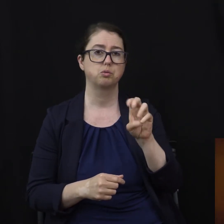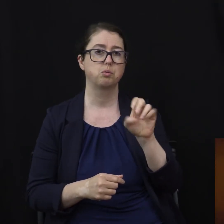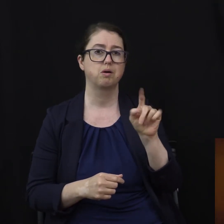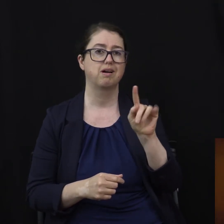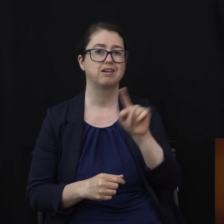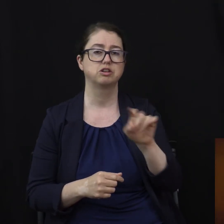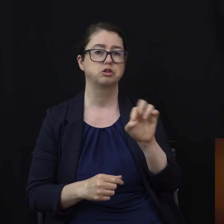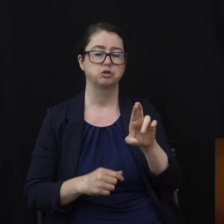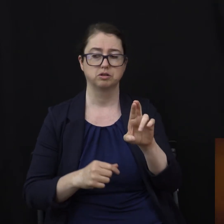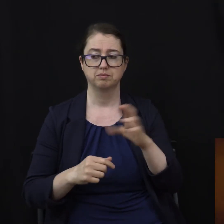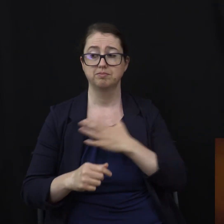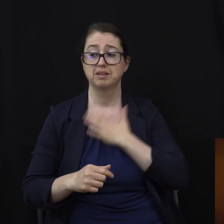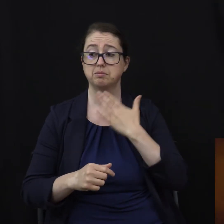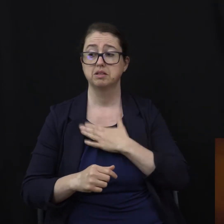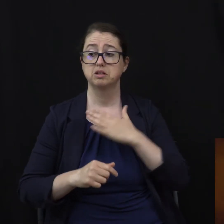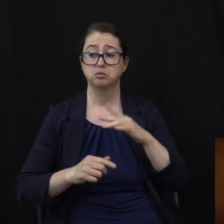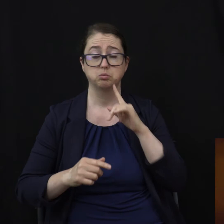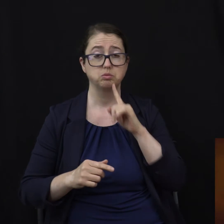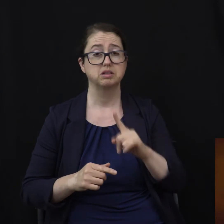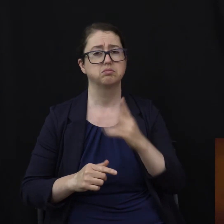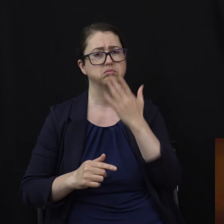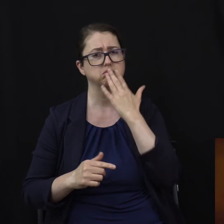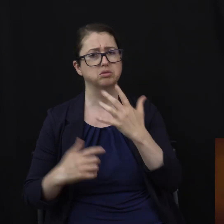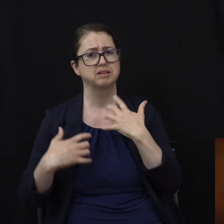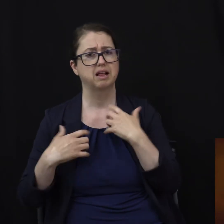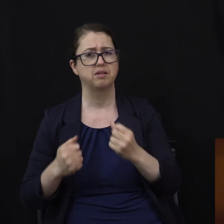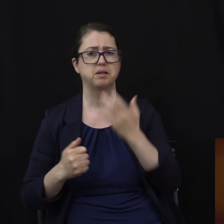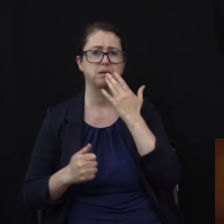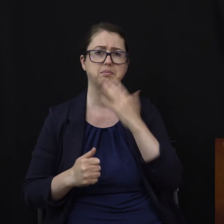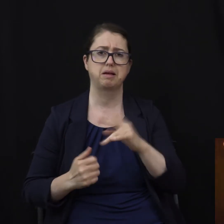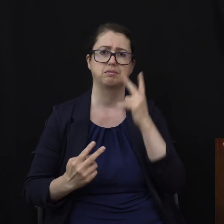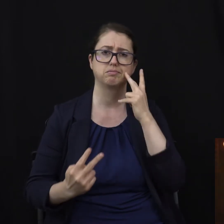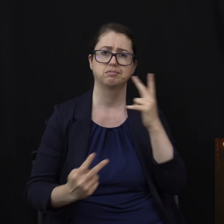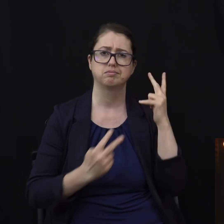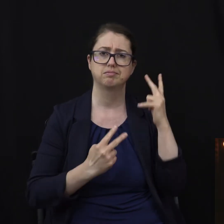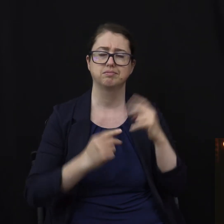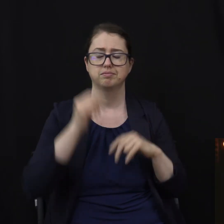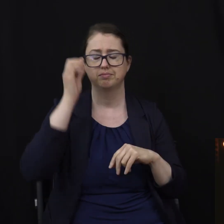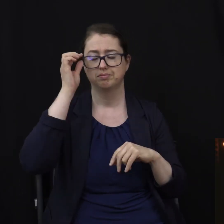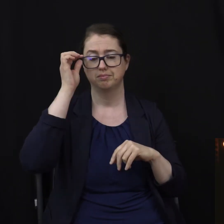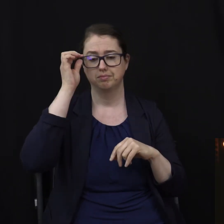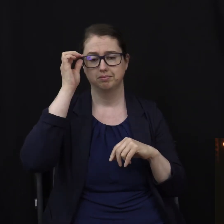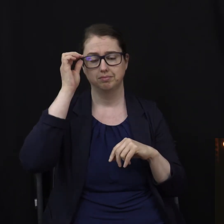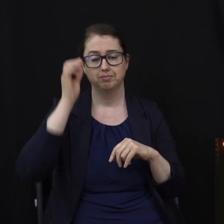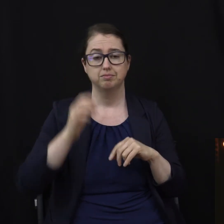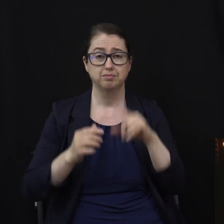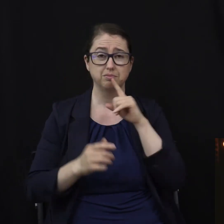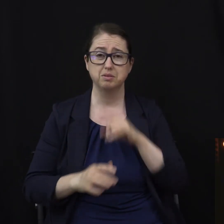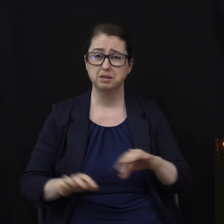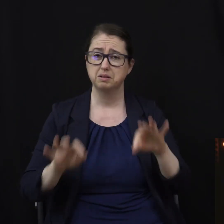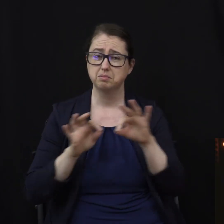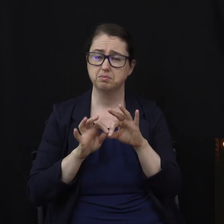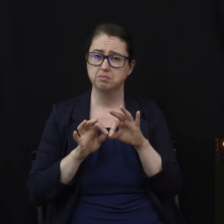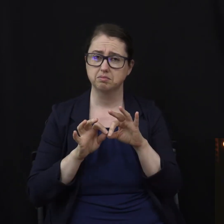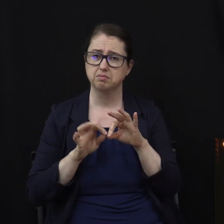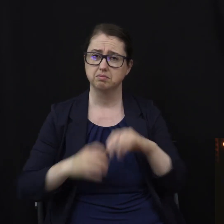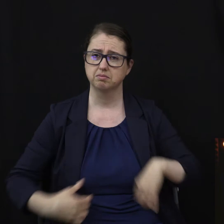and a bad memory. You know, what surprises many people is that the Bible has a lot to say about how to be healthy.